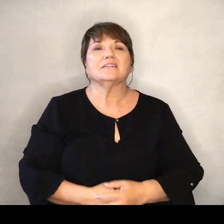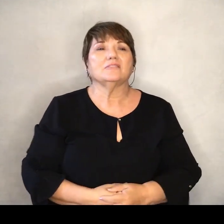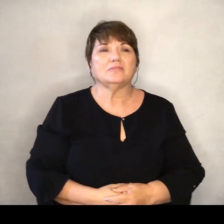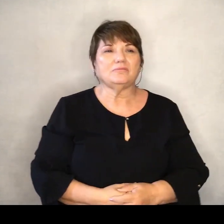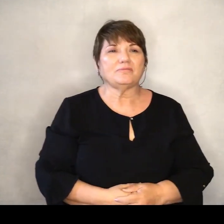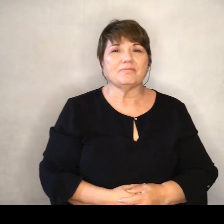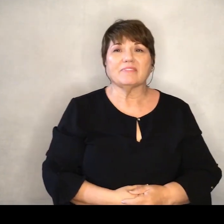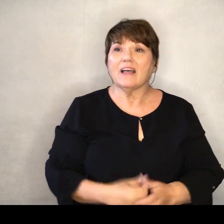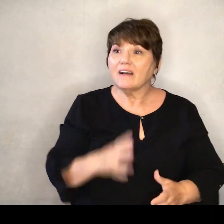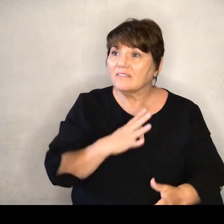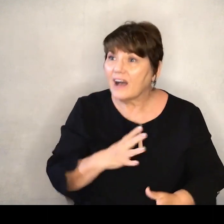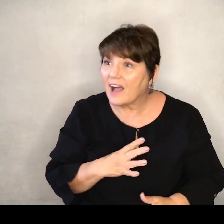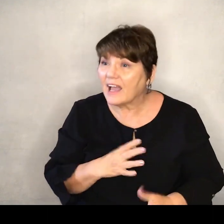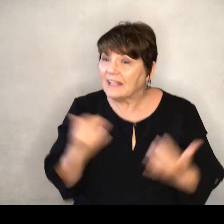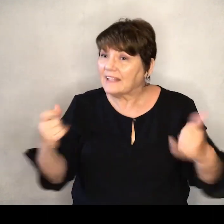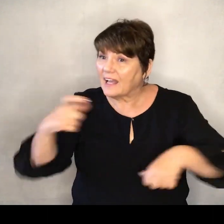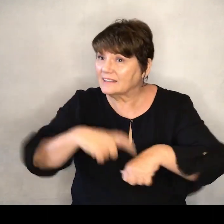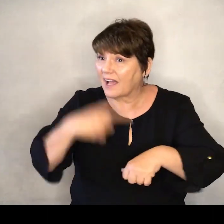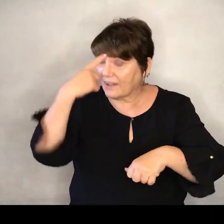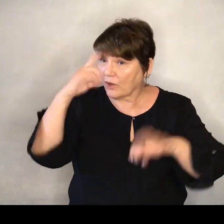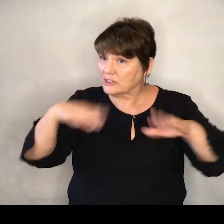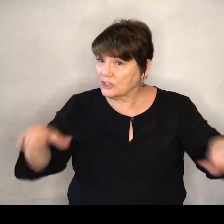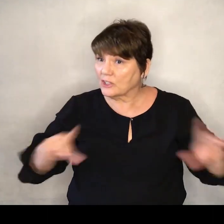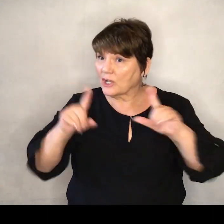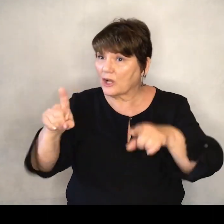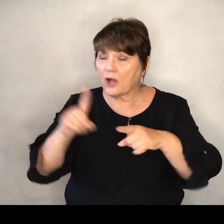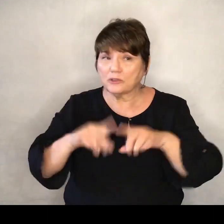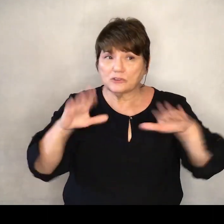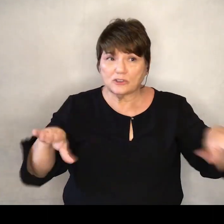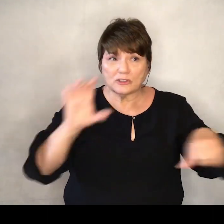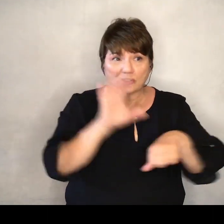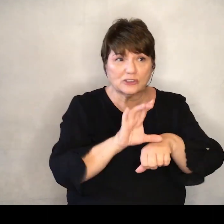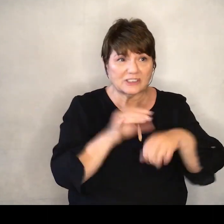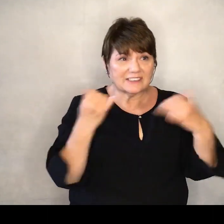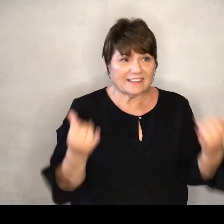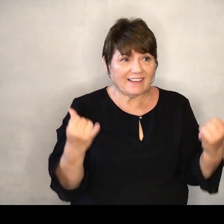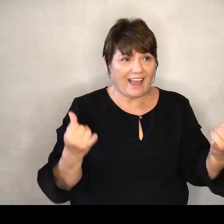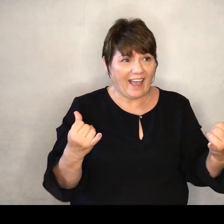All right, it's time to dismiss our kids for Children's Church